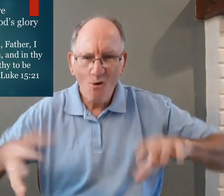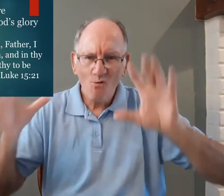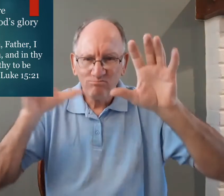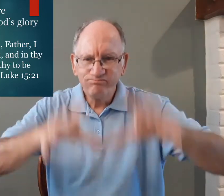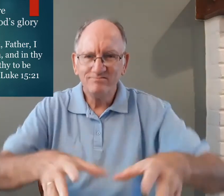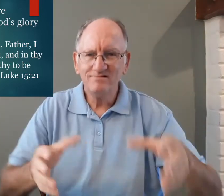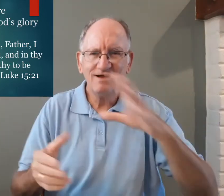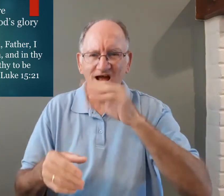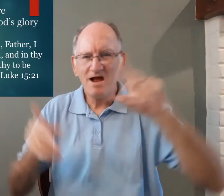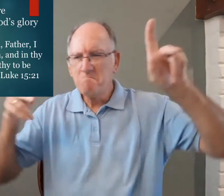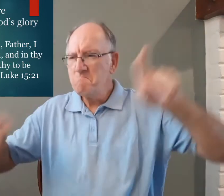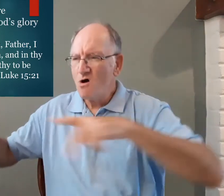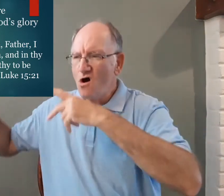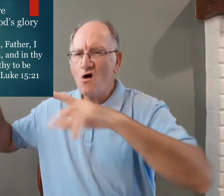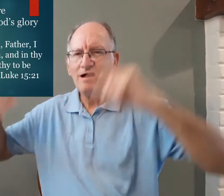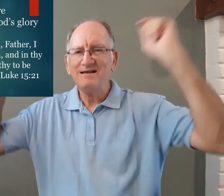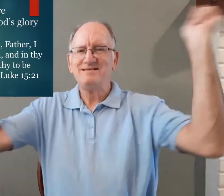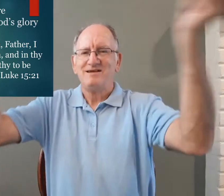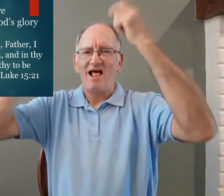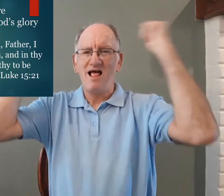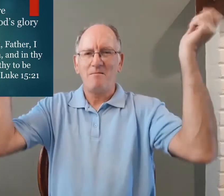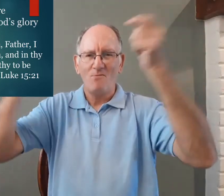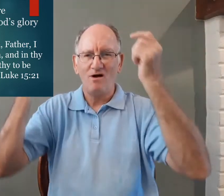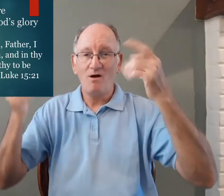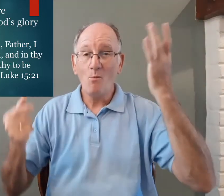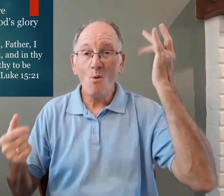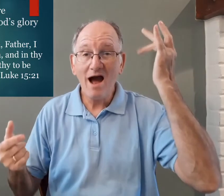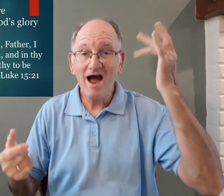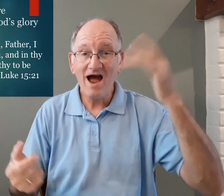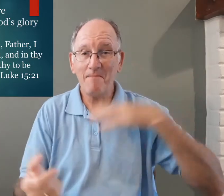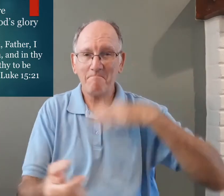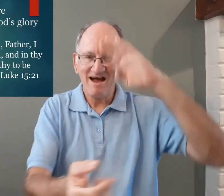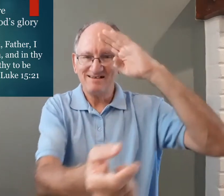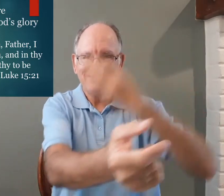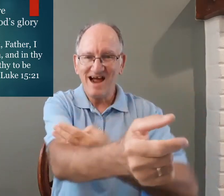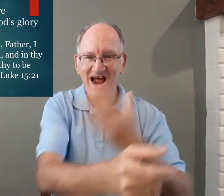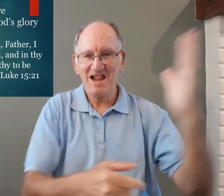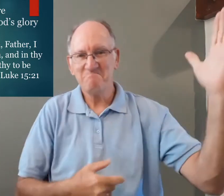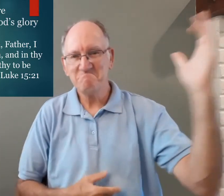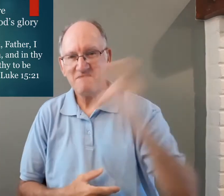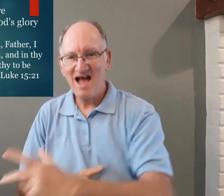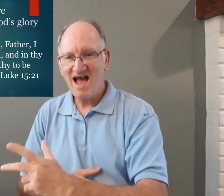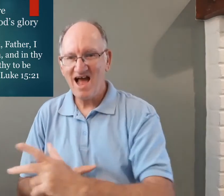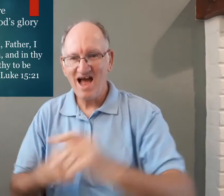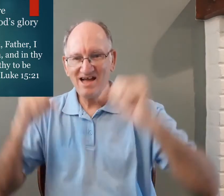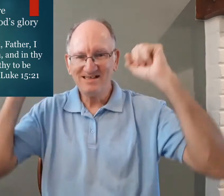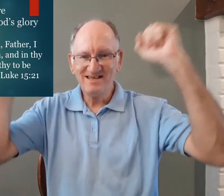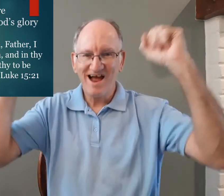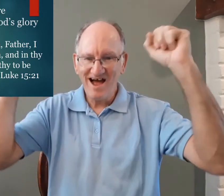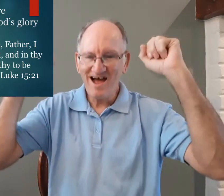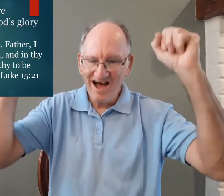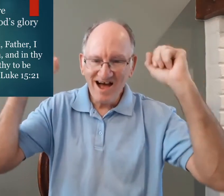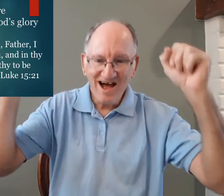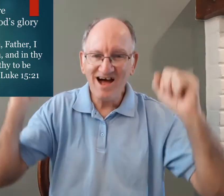so he brought him back in and he clothed him and he had a party a celebration because his son was back